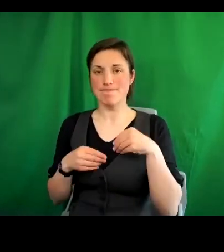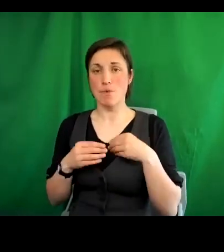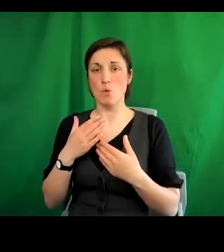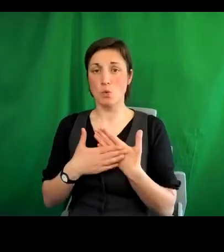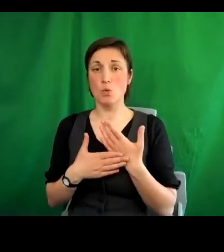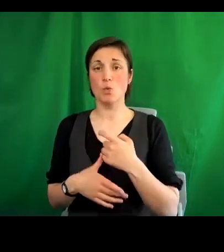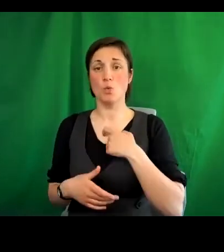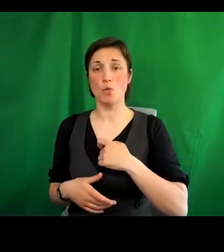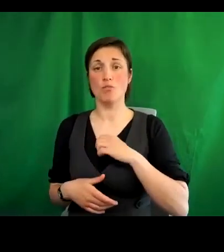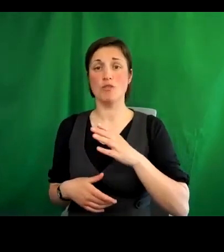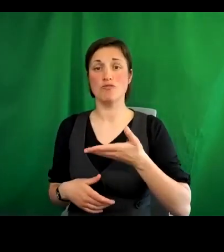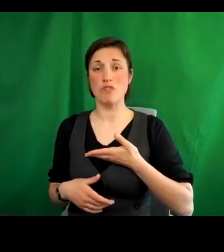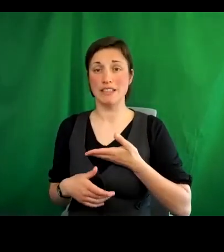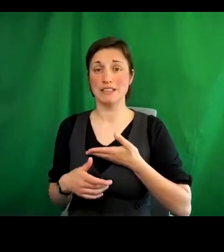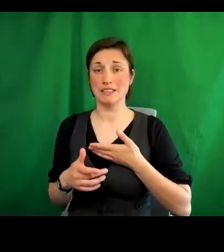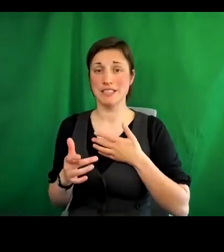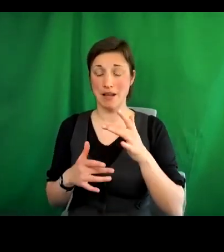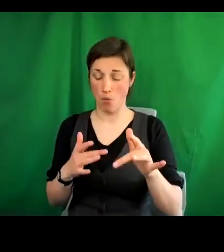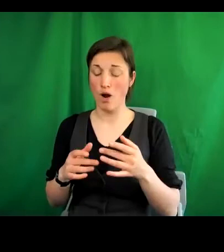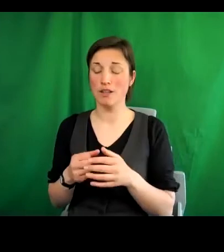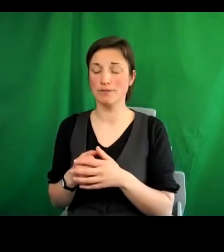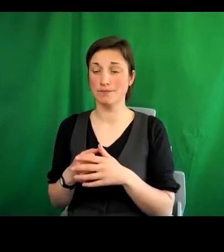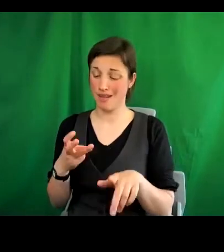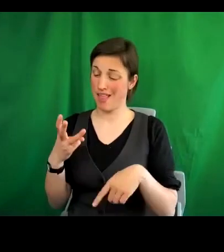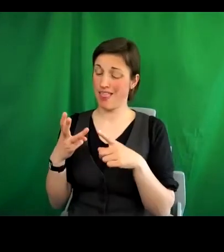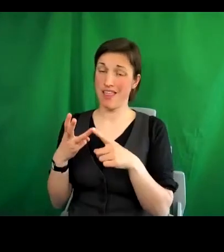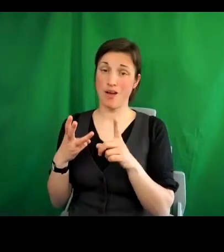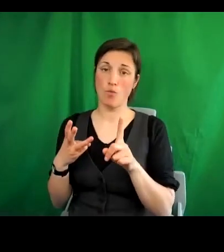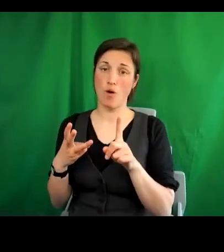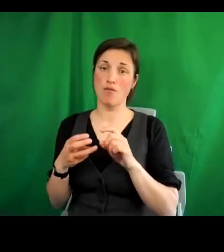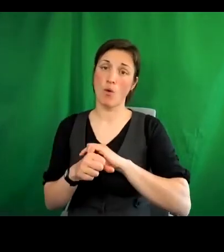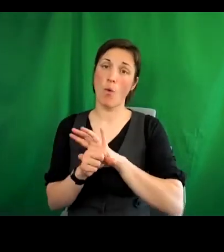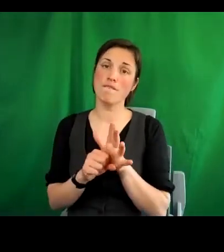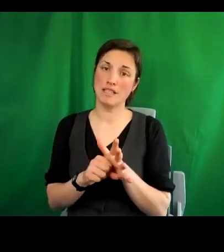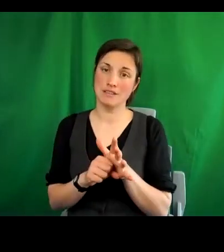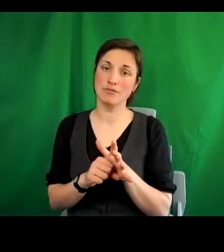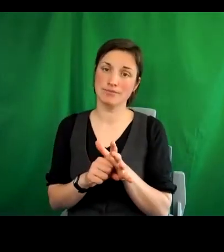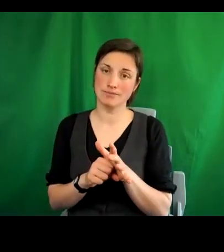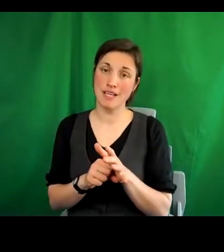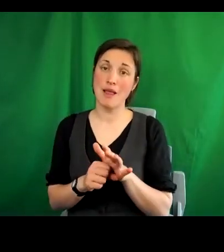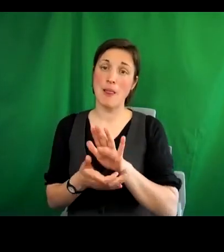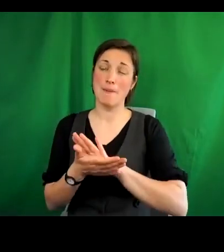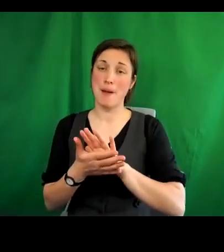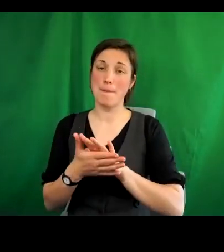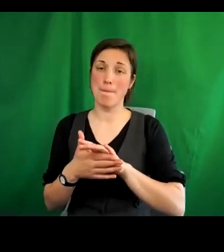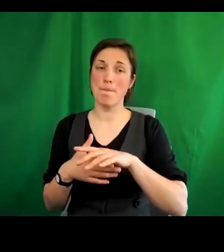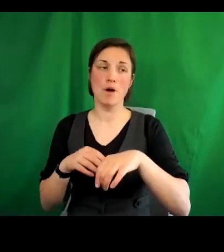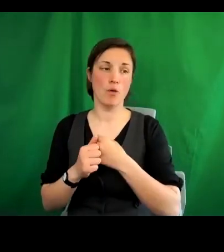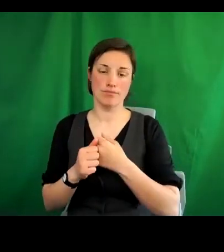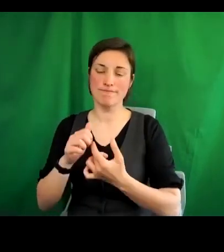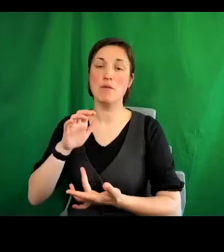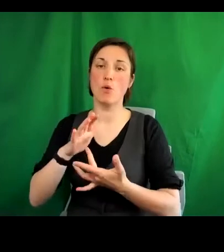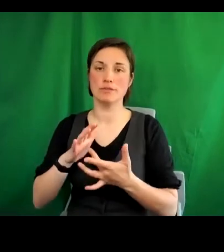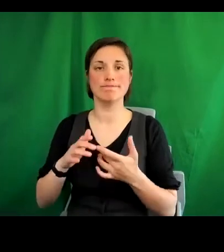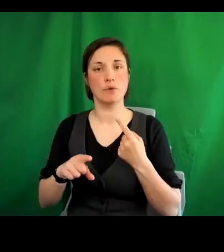And then COVID was the next big, big factor, which provided the urgency to this mission of